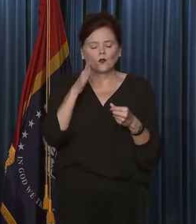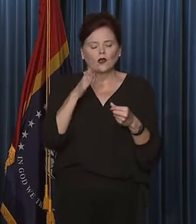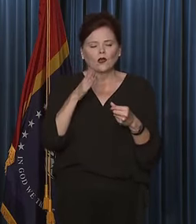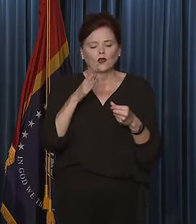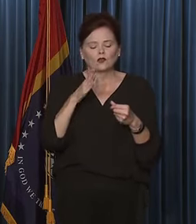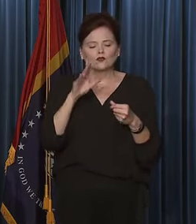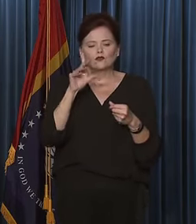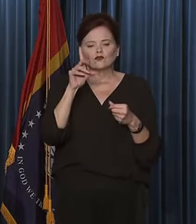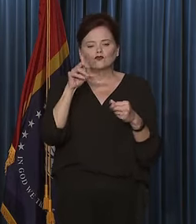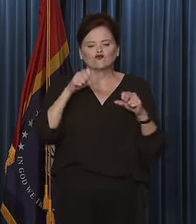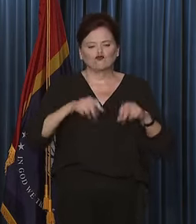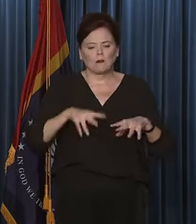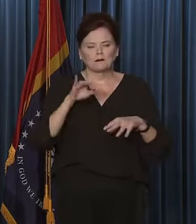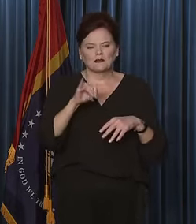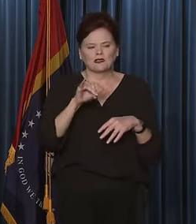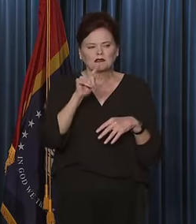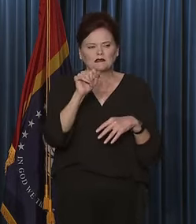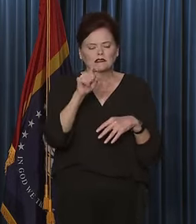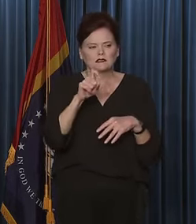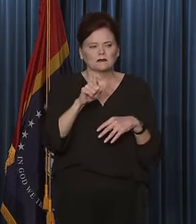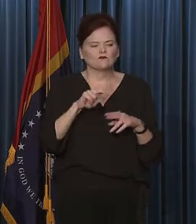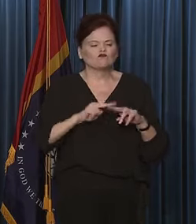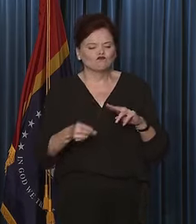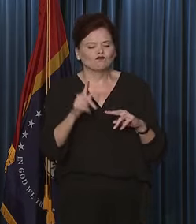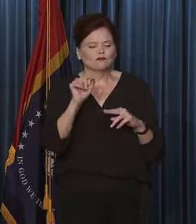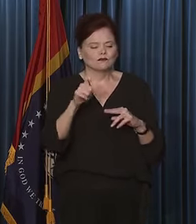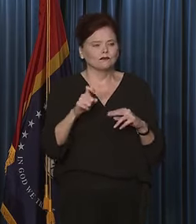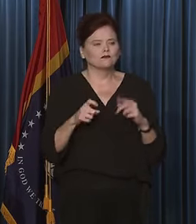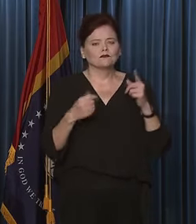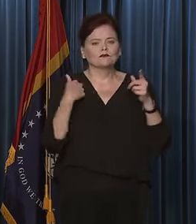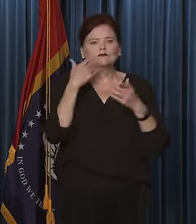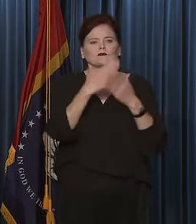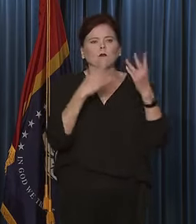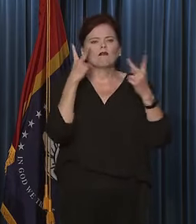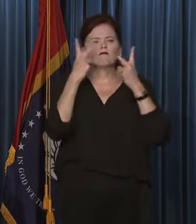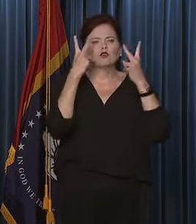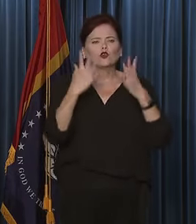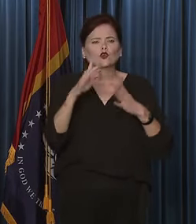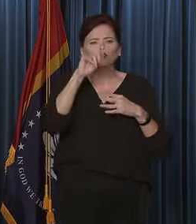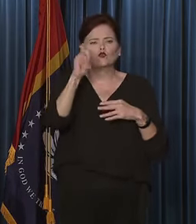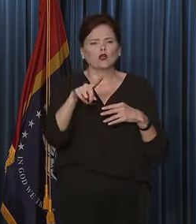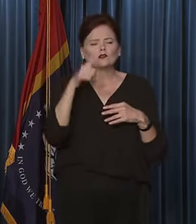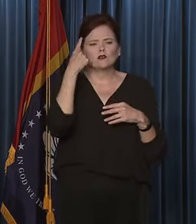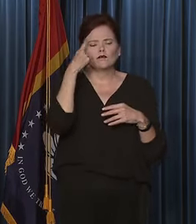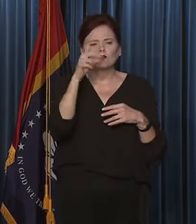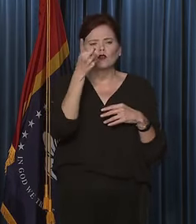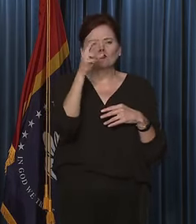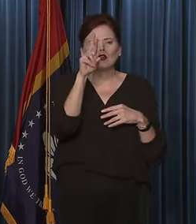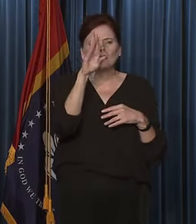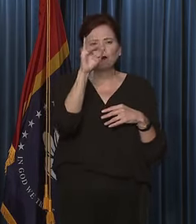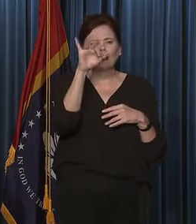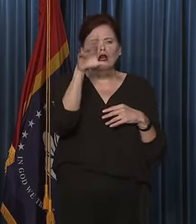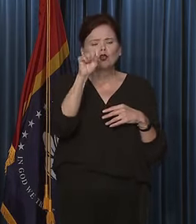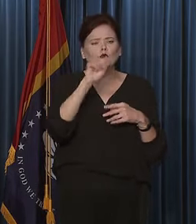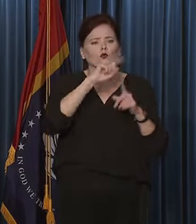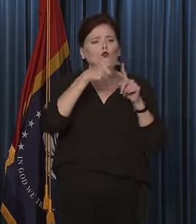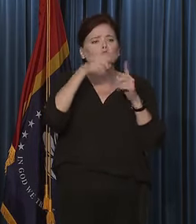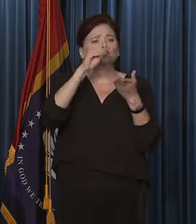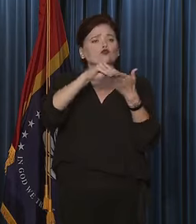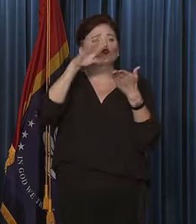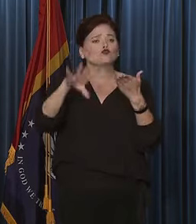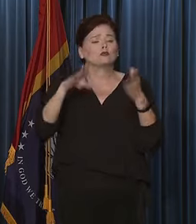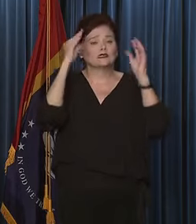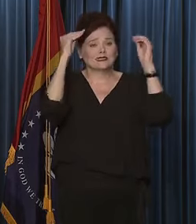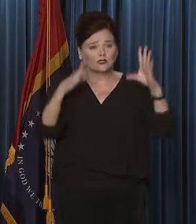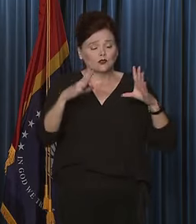drive that. Yes, ma'am. So, have some viewer questions. This is perhaps for Dr. Byers. So, Dr. Byers, when students and